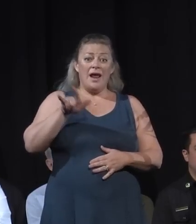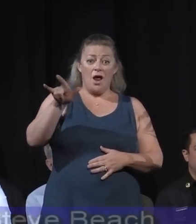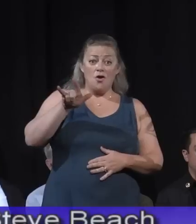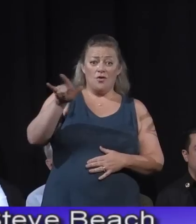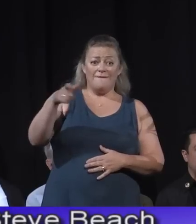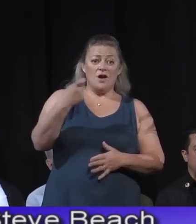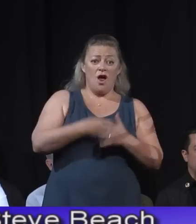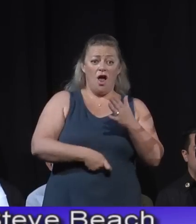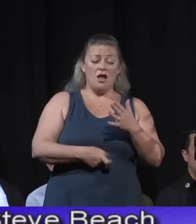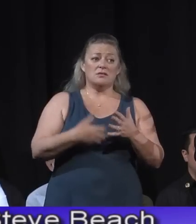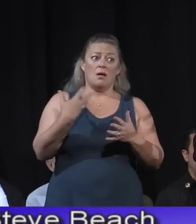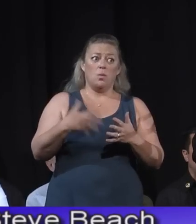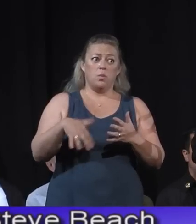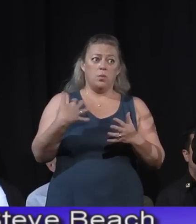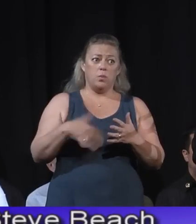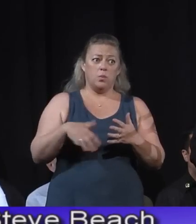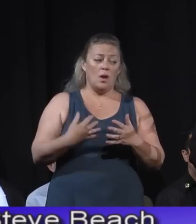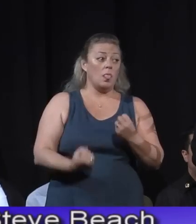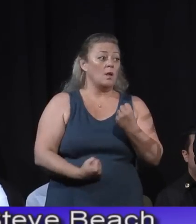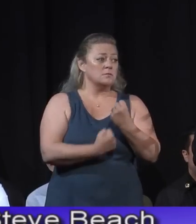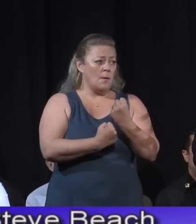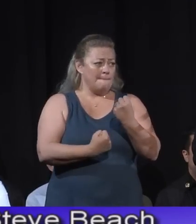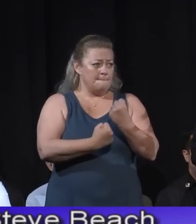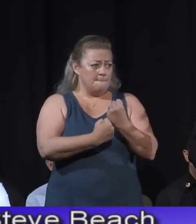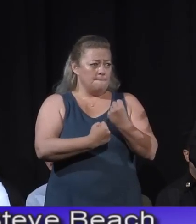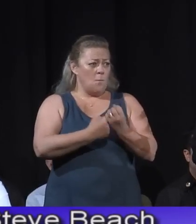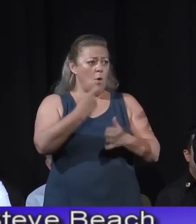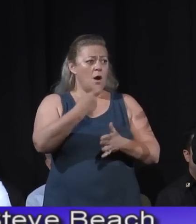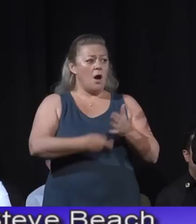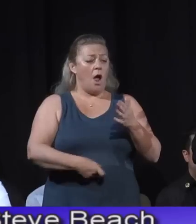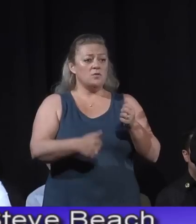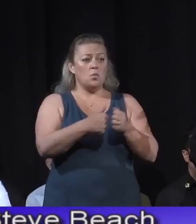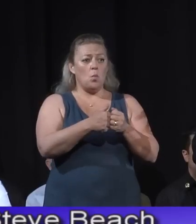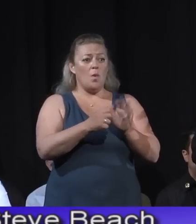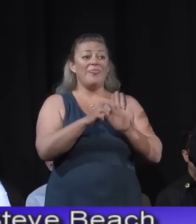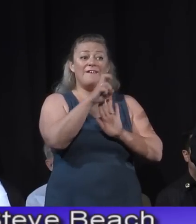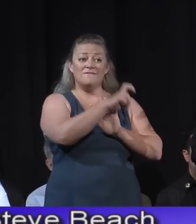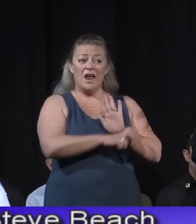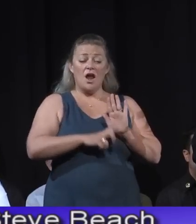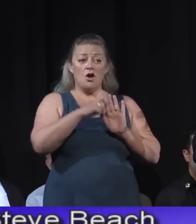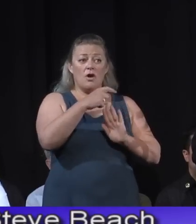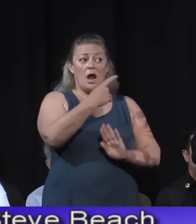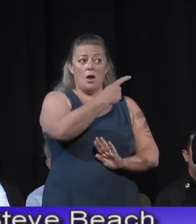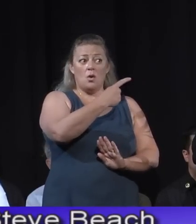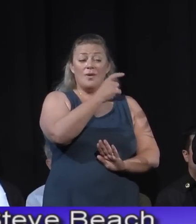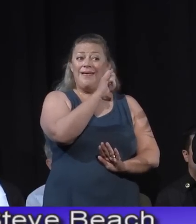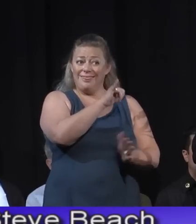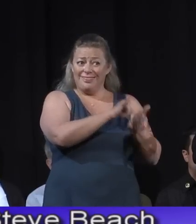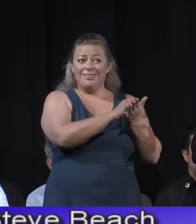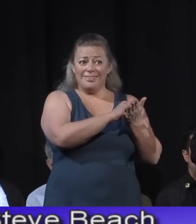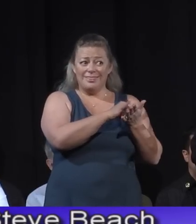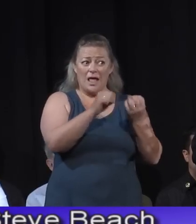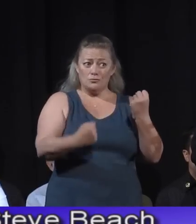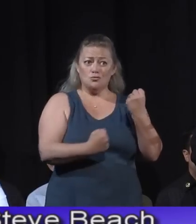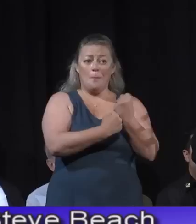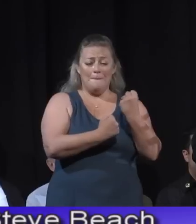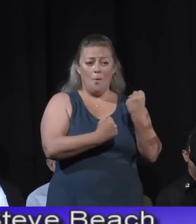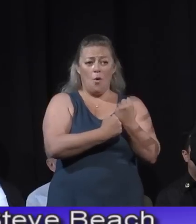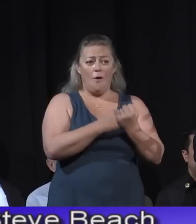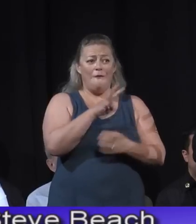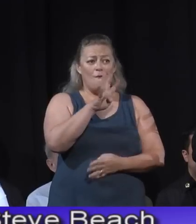large. The support costs, we have an incident base set up at the fairgrounds that is supporting 4,000 firefighters. It is a small city.